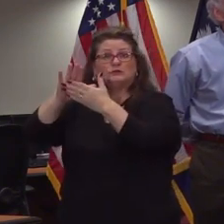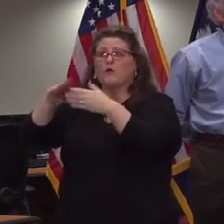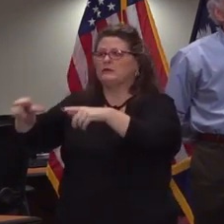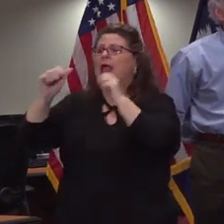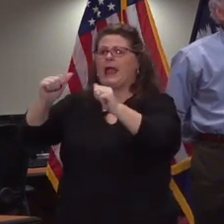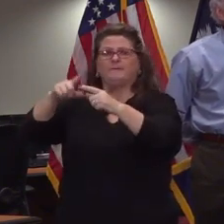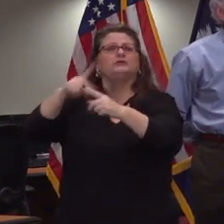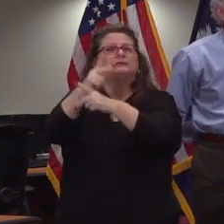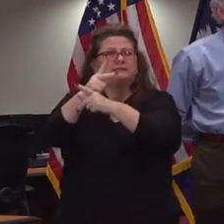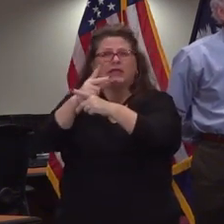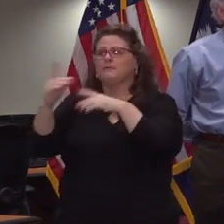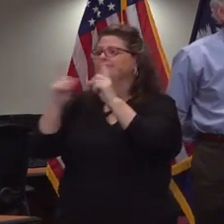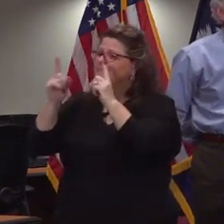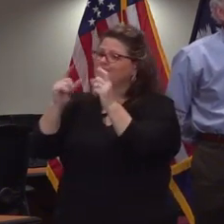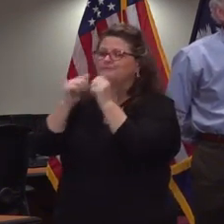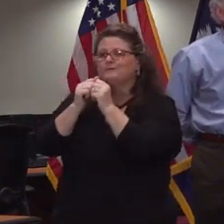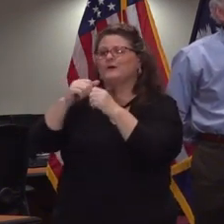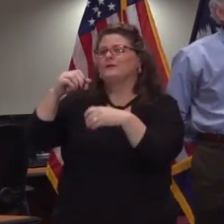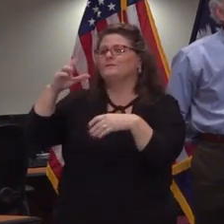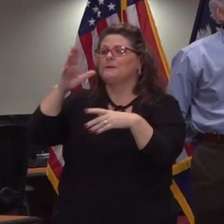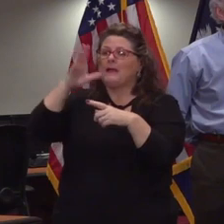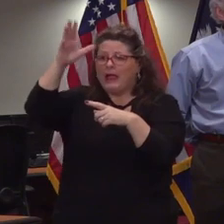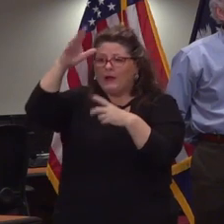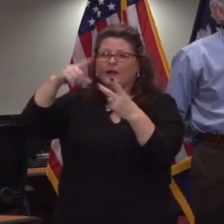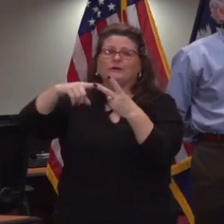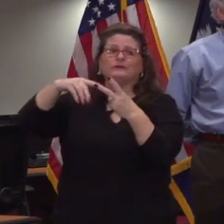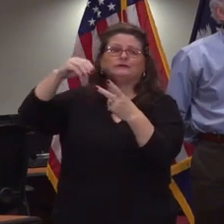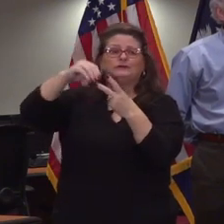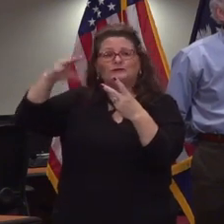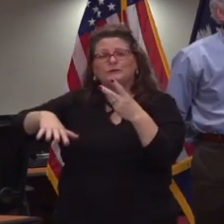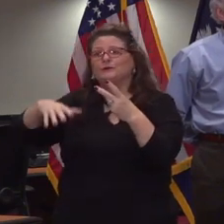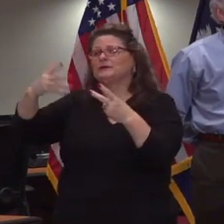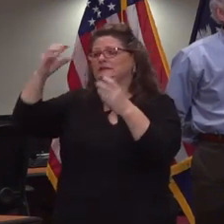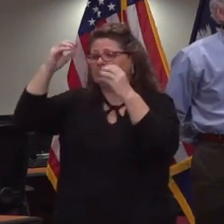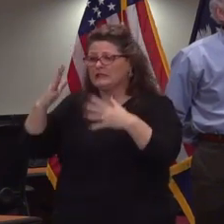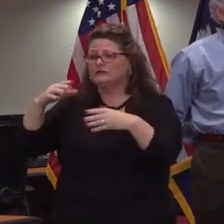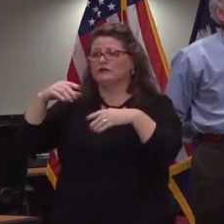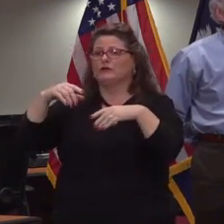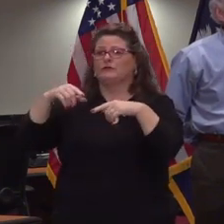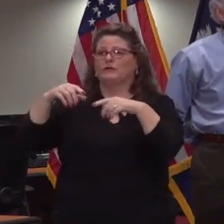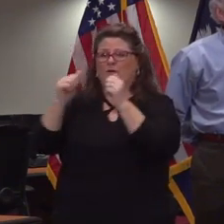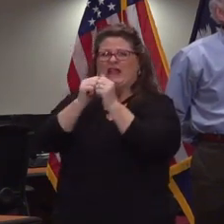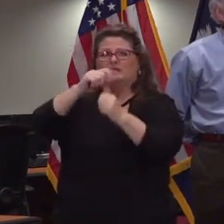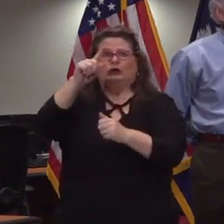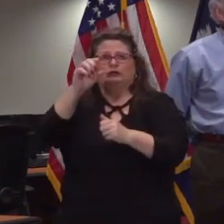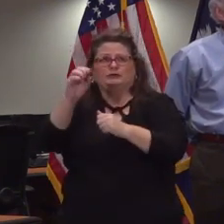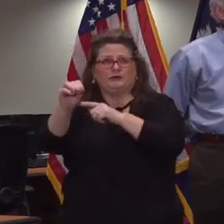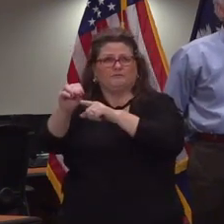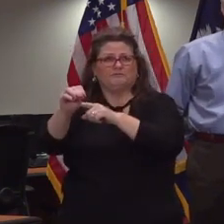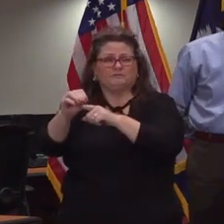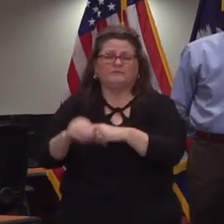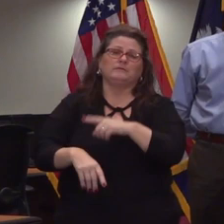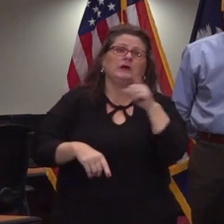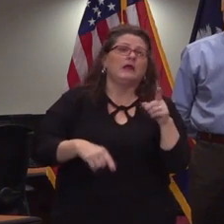communicating through zoom meetings webex meetings whatever uh with their classmates and really haven't missed a beat others have done